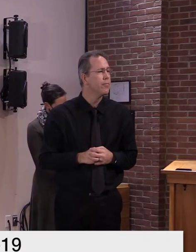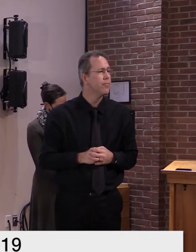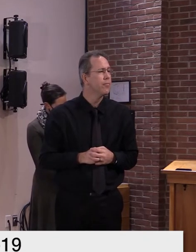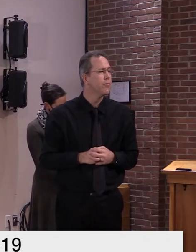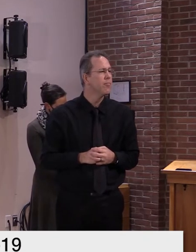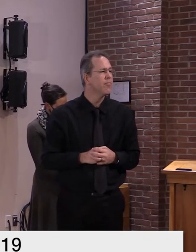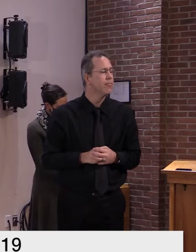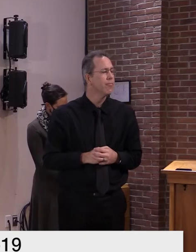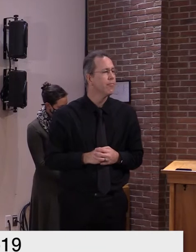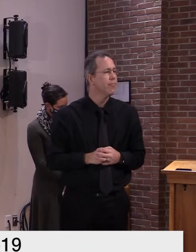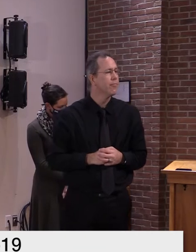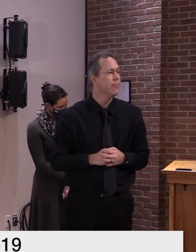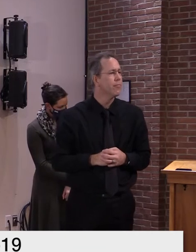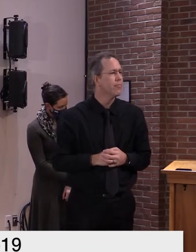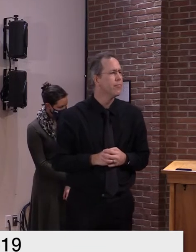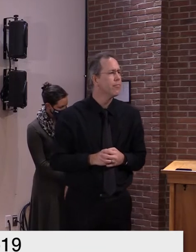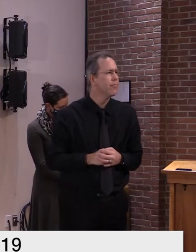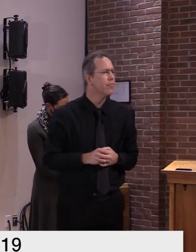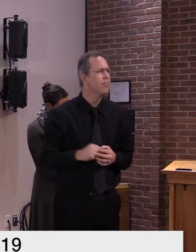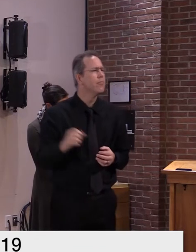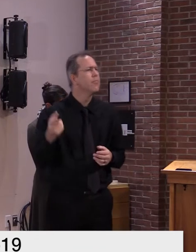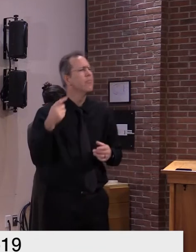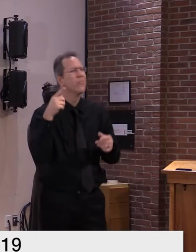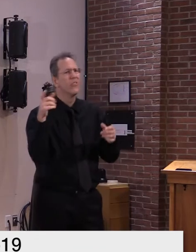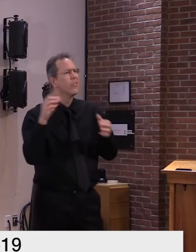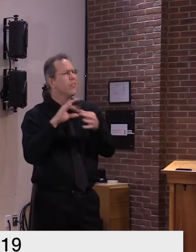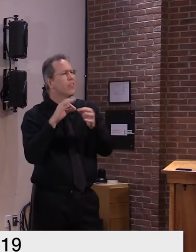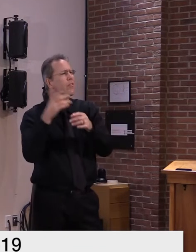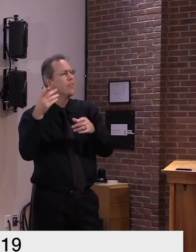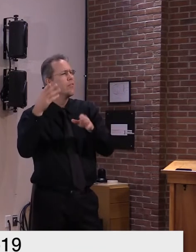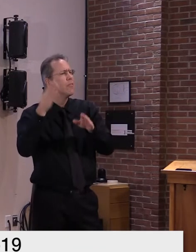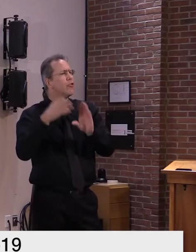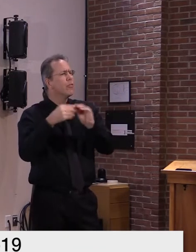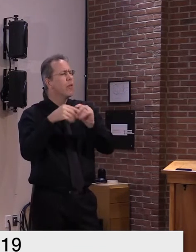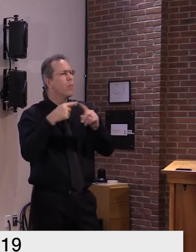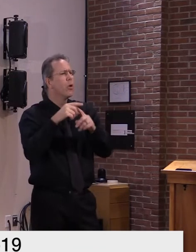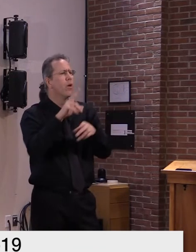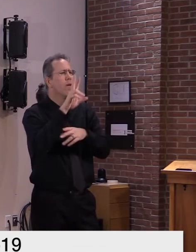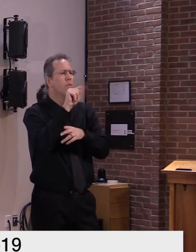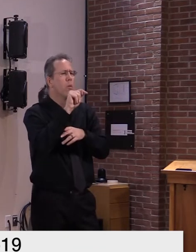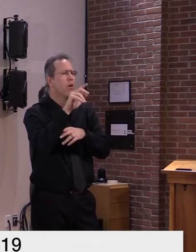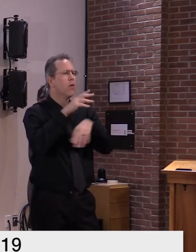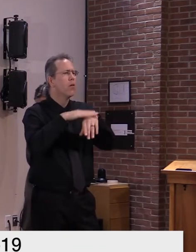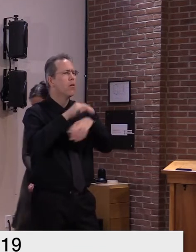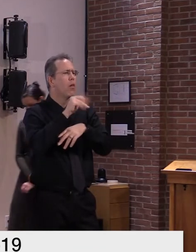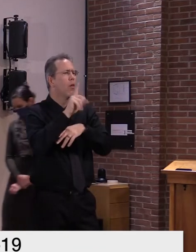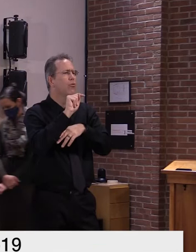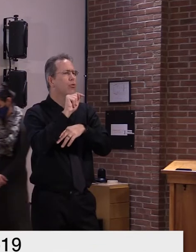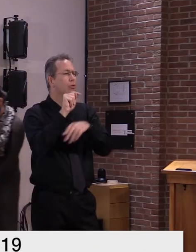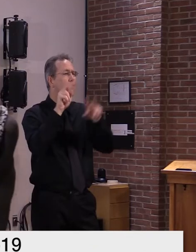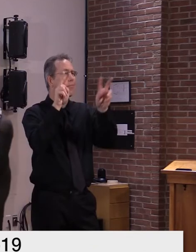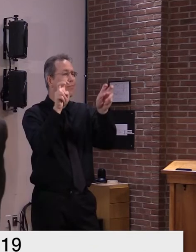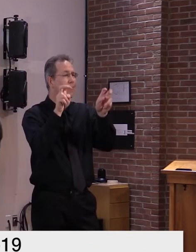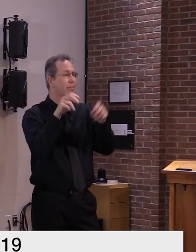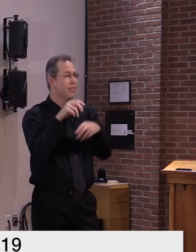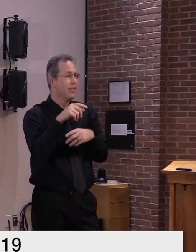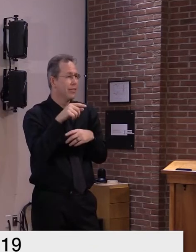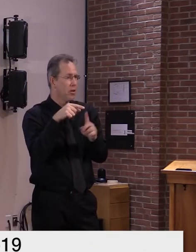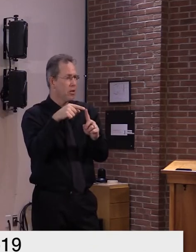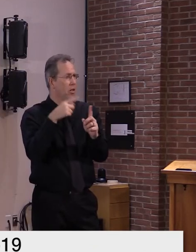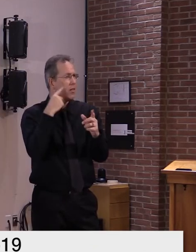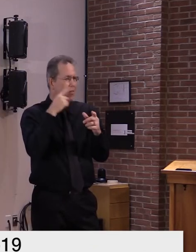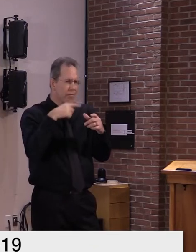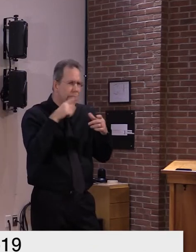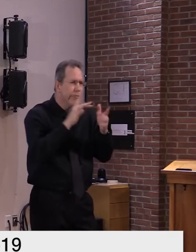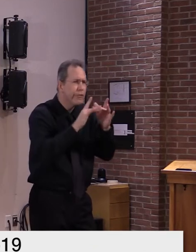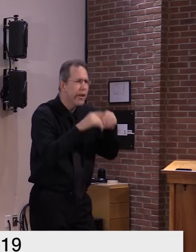would they go about signing up for these alerts and once they are signed up what does the alert look like they're not going to be receiving a text message director of